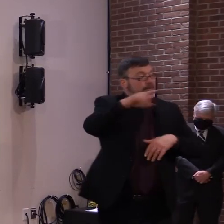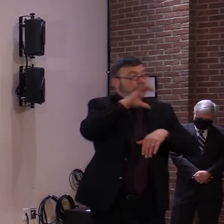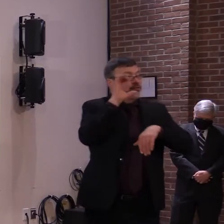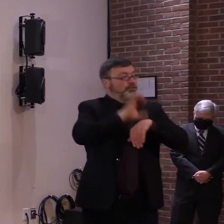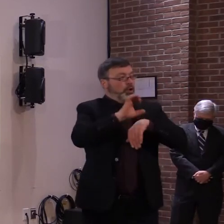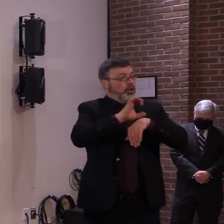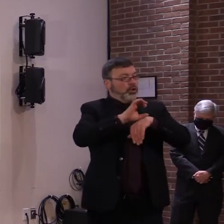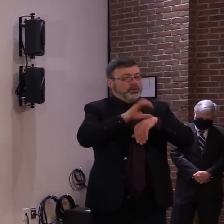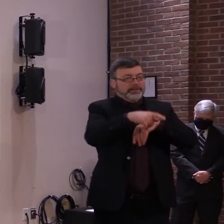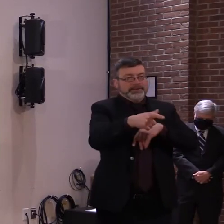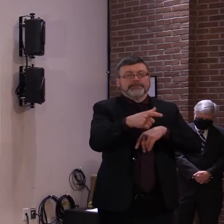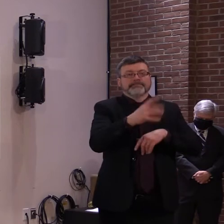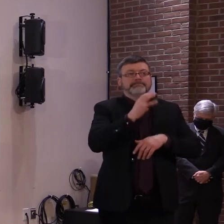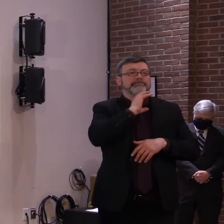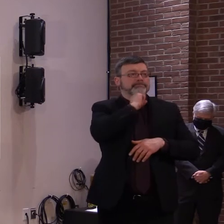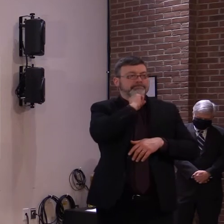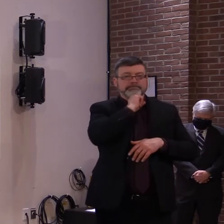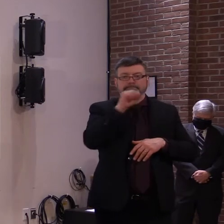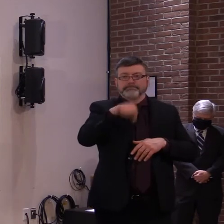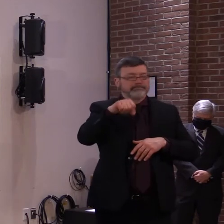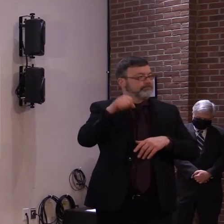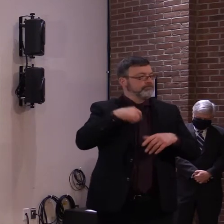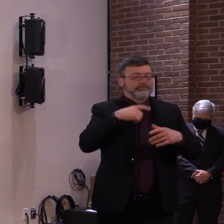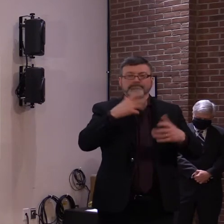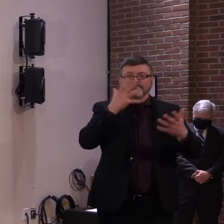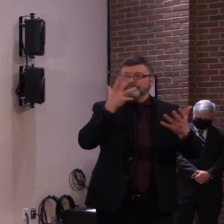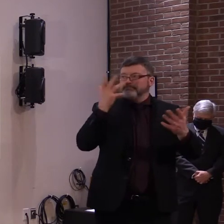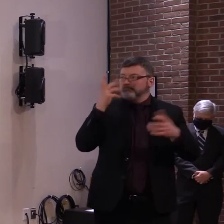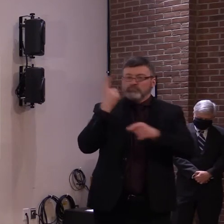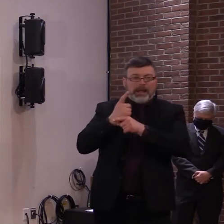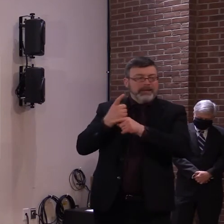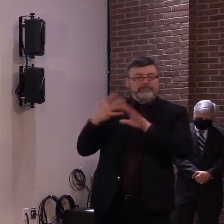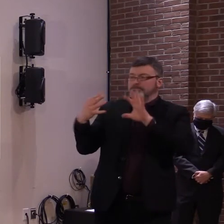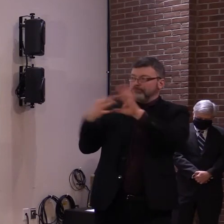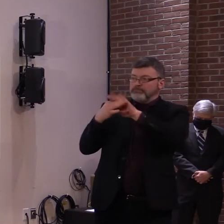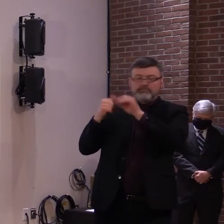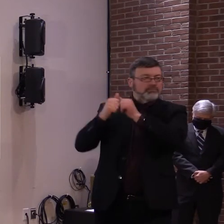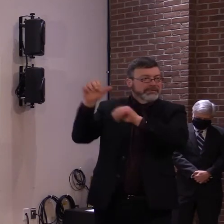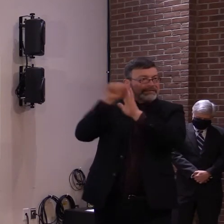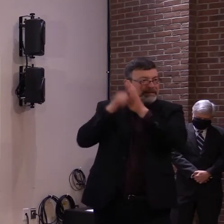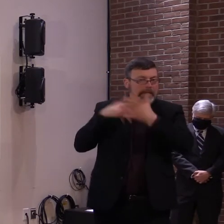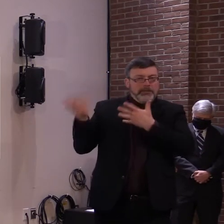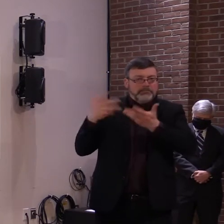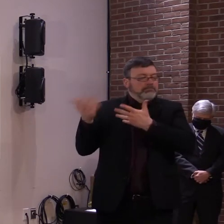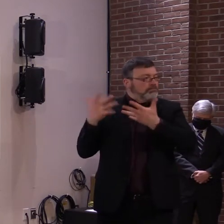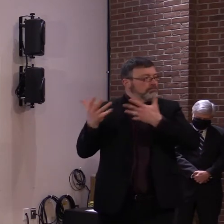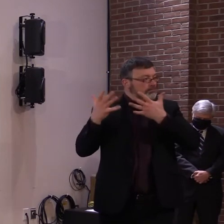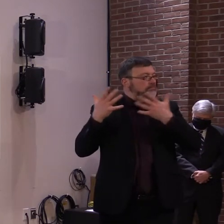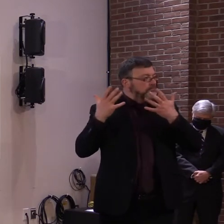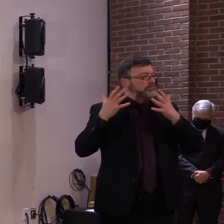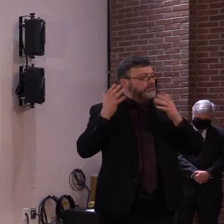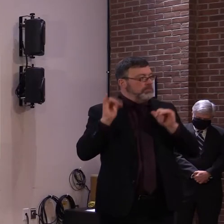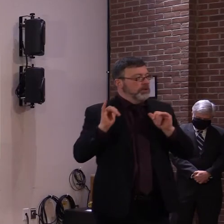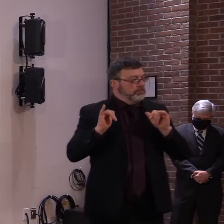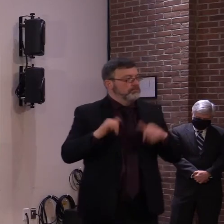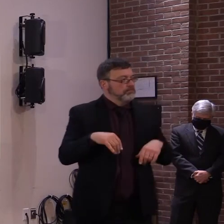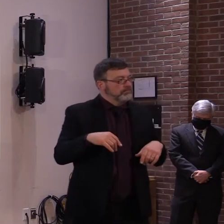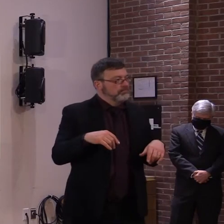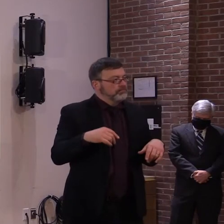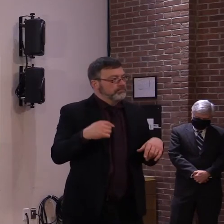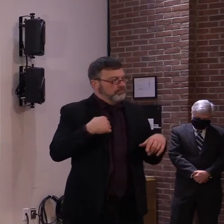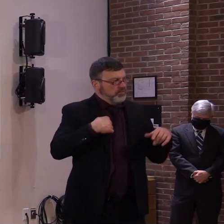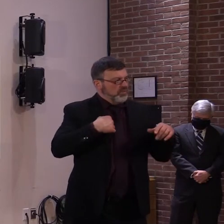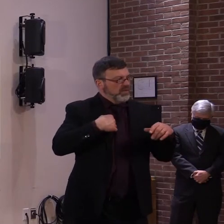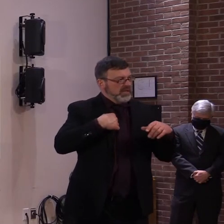faith to aid them in understanding and implementation of the operating requirements as set out in our